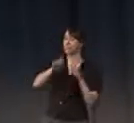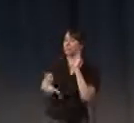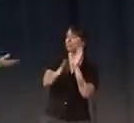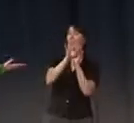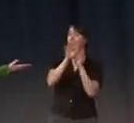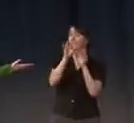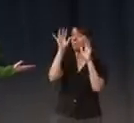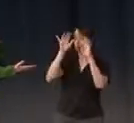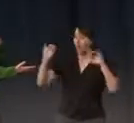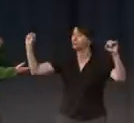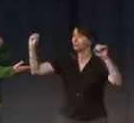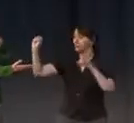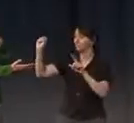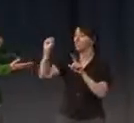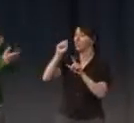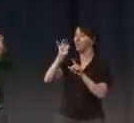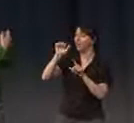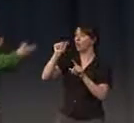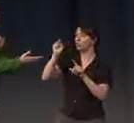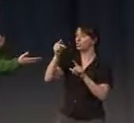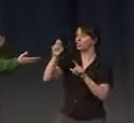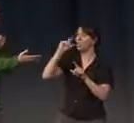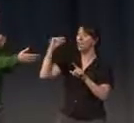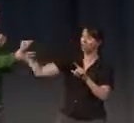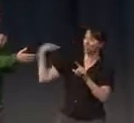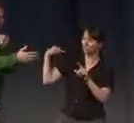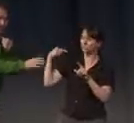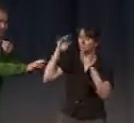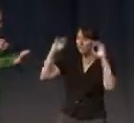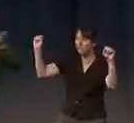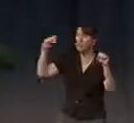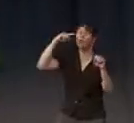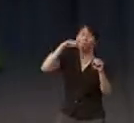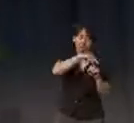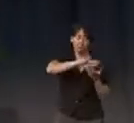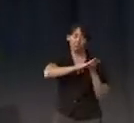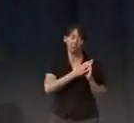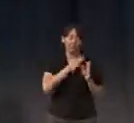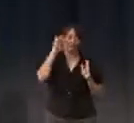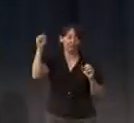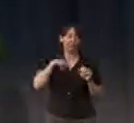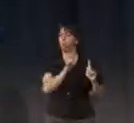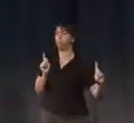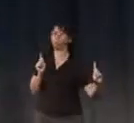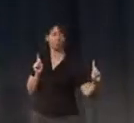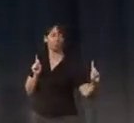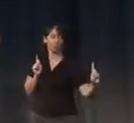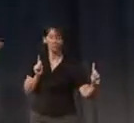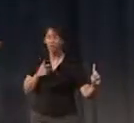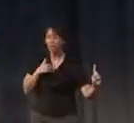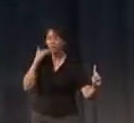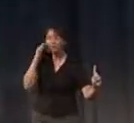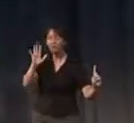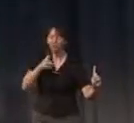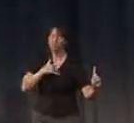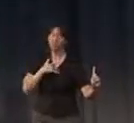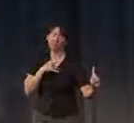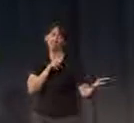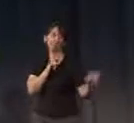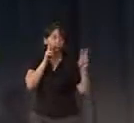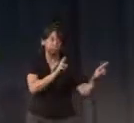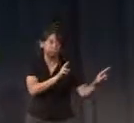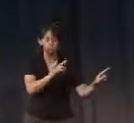And then suddenly, if she is the president, and I know that she became the president, whoa, you know? There is a kind of aura between me and her,